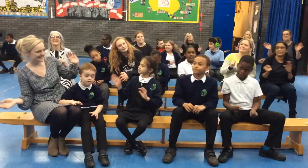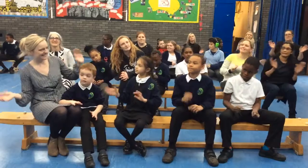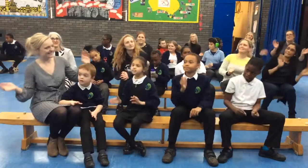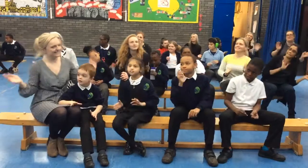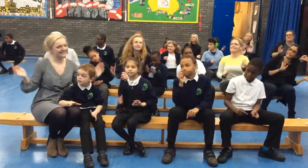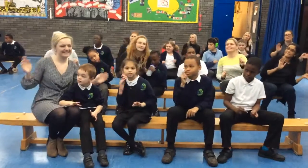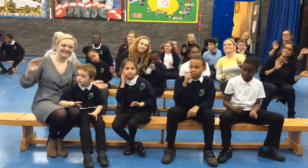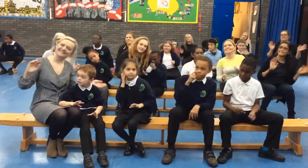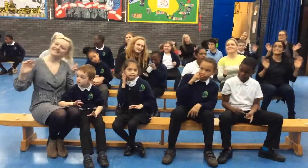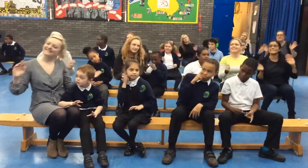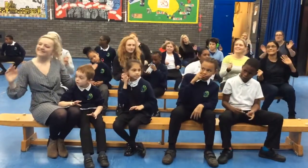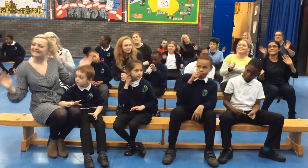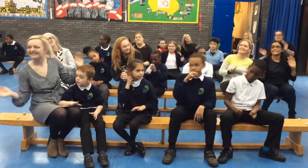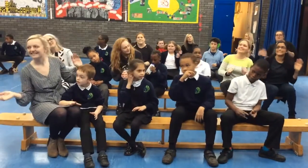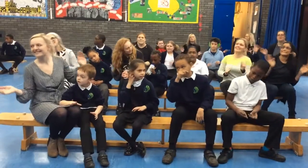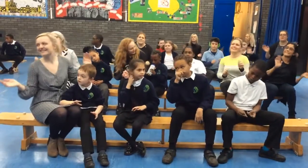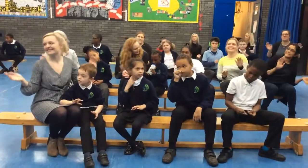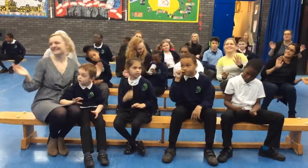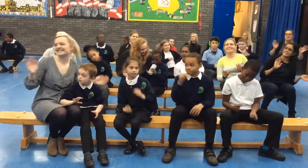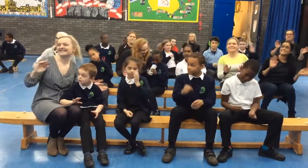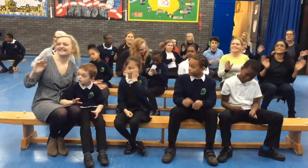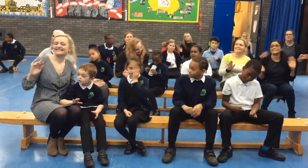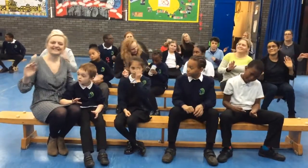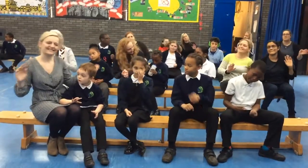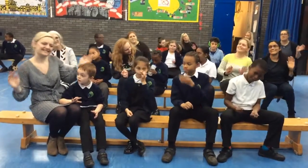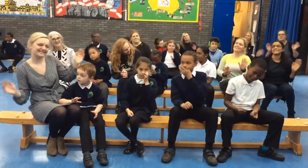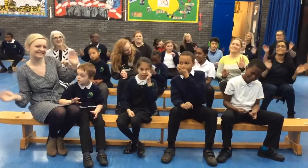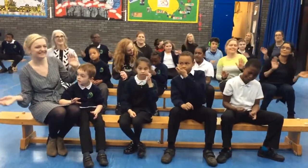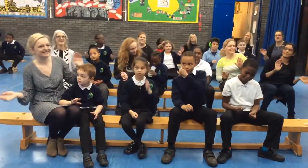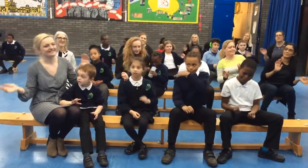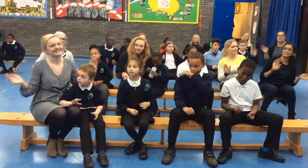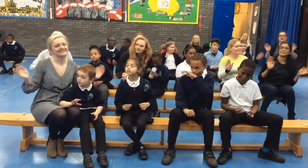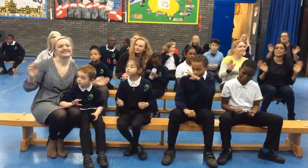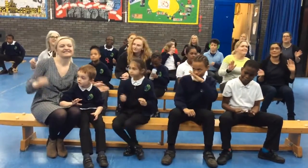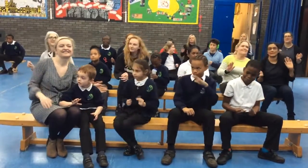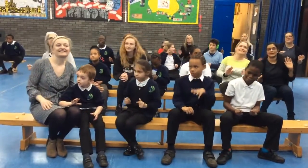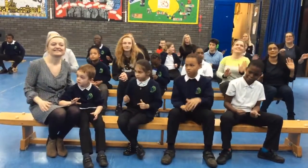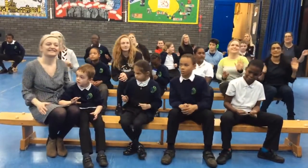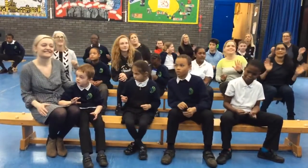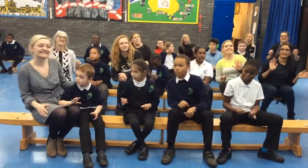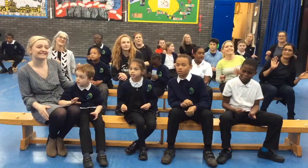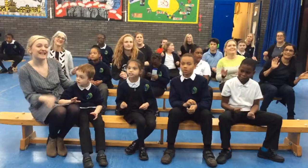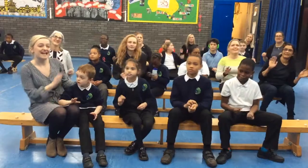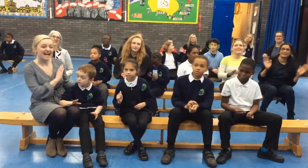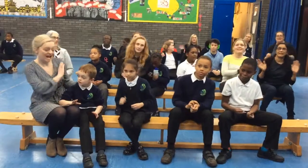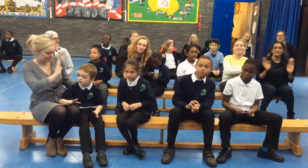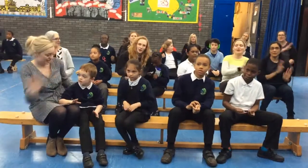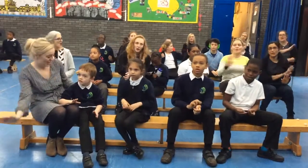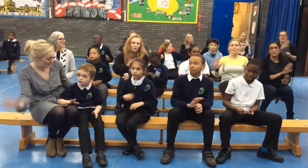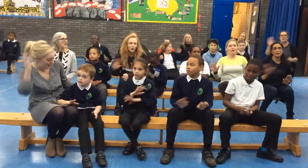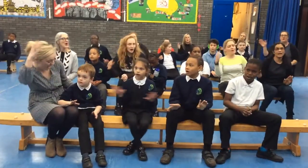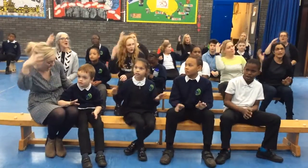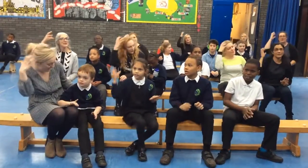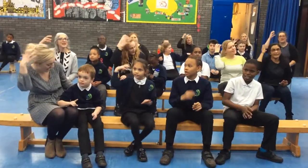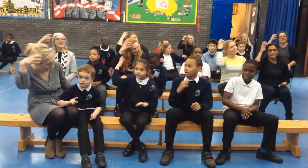1, 2, 3, 4, 5, Don't worry